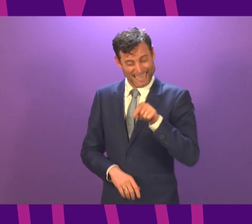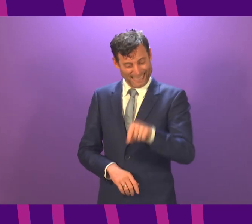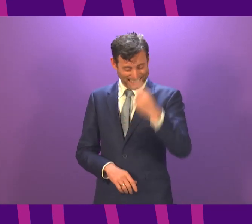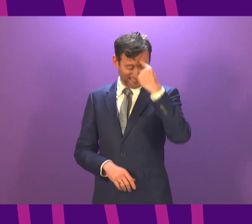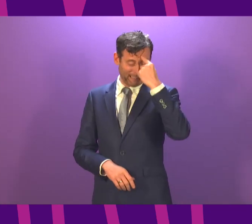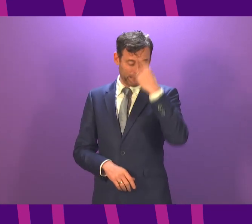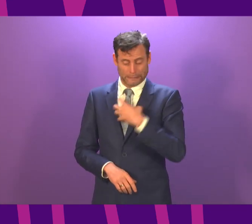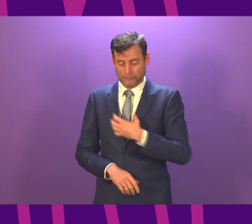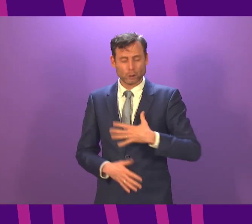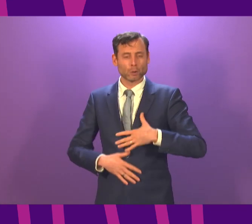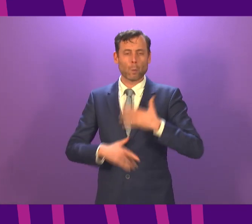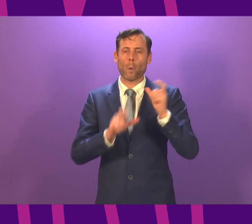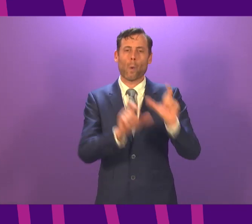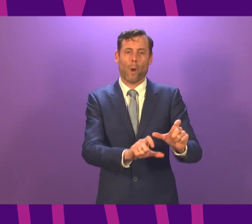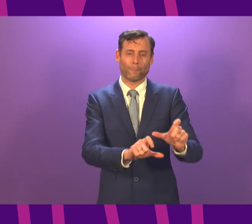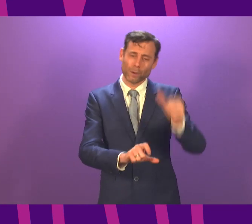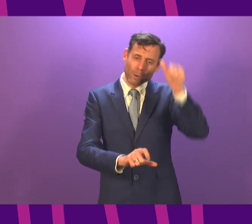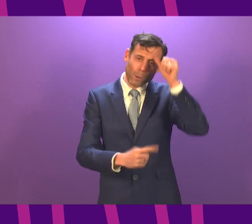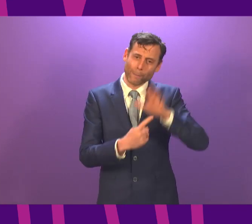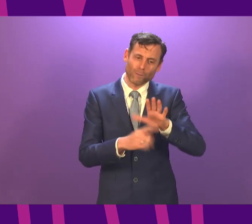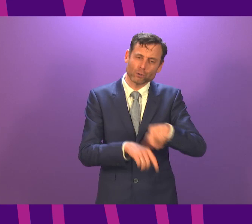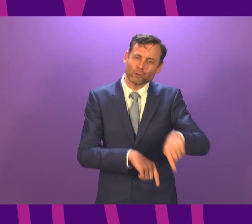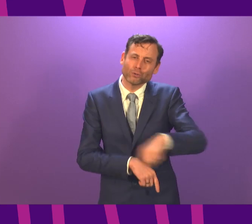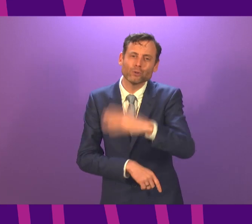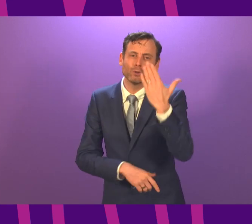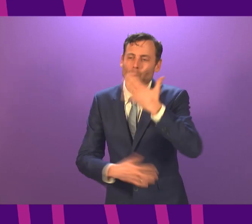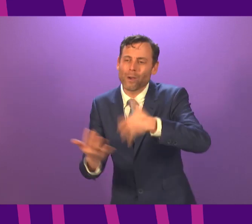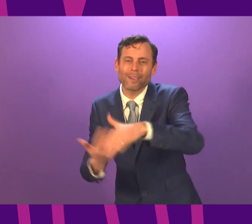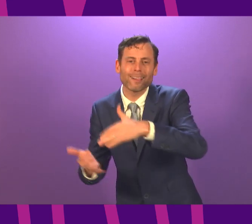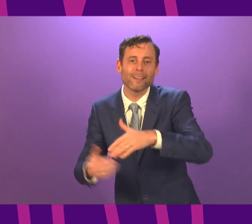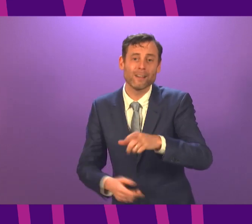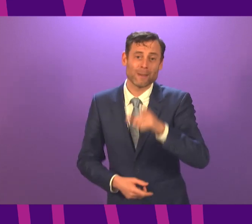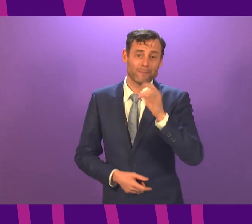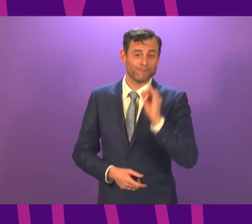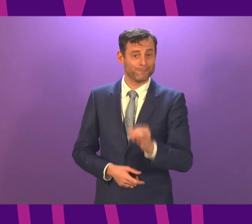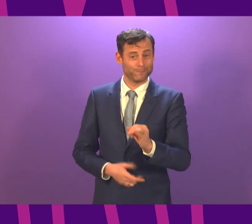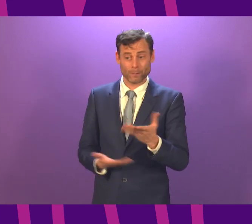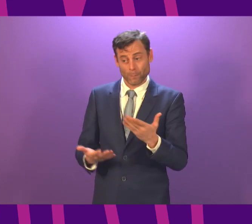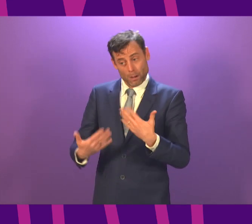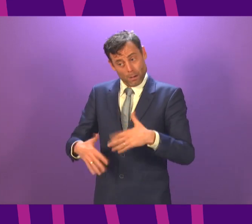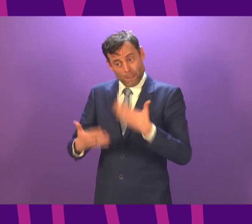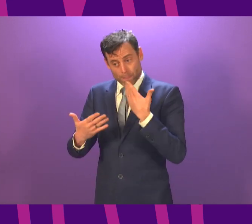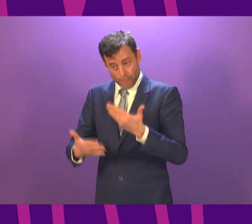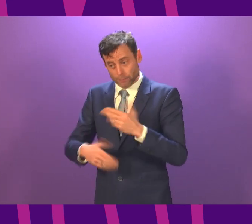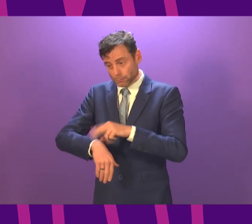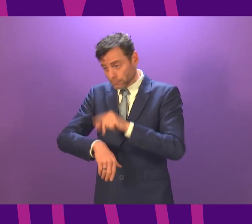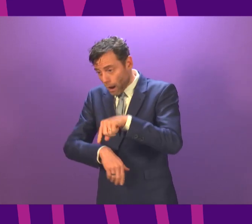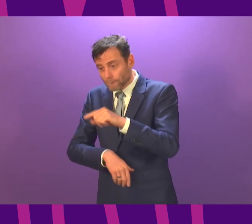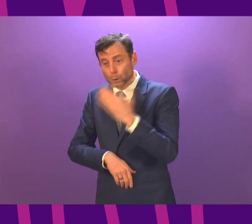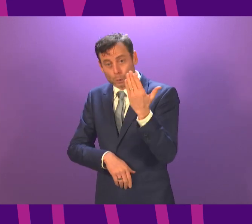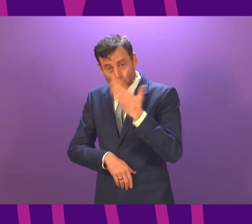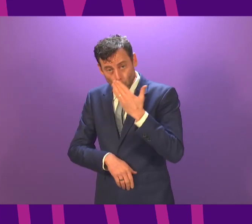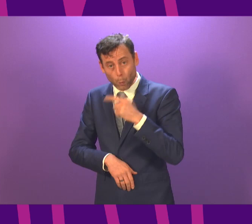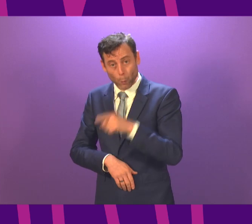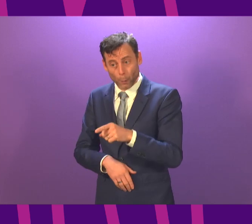course the most severe. The evidence to date makes clear that thanks to the hard work of school staff and pupils, schools in Scotland